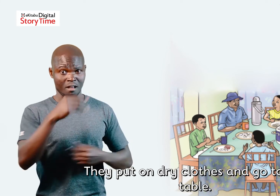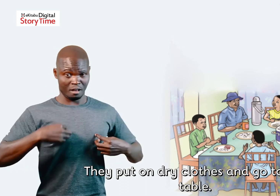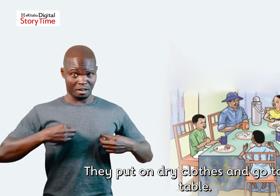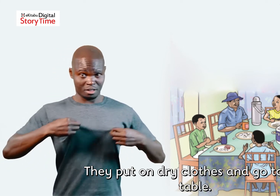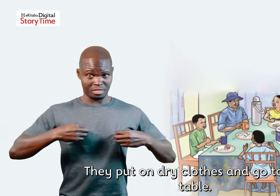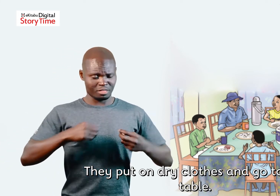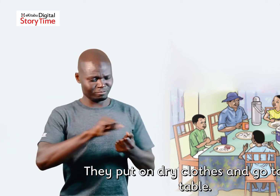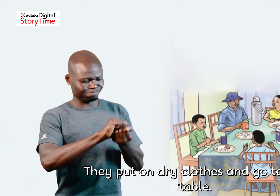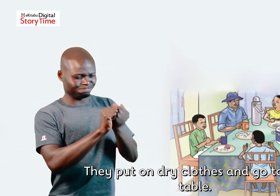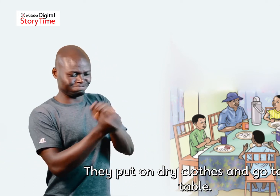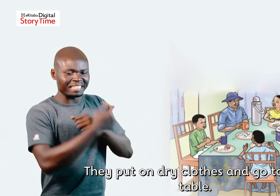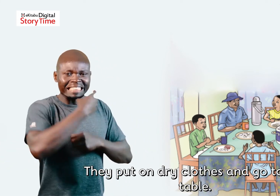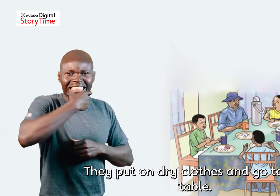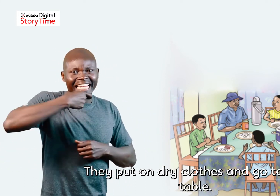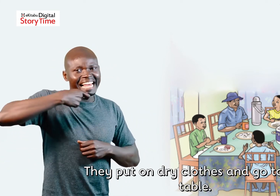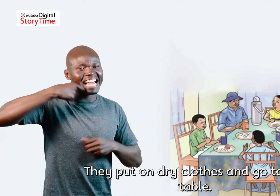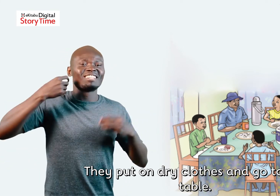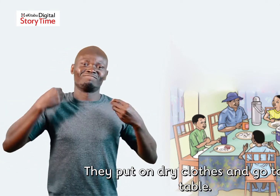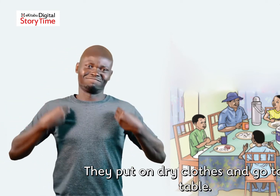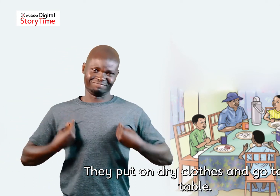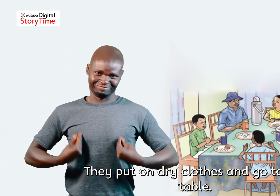They put on dry clothes And go to the table